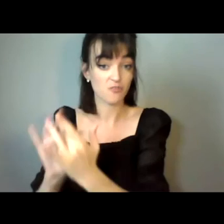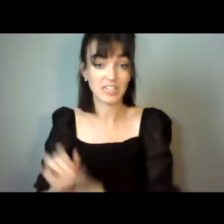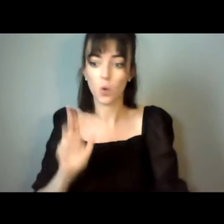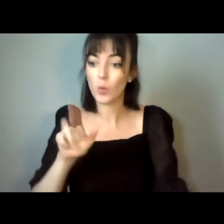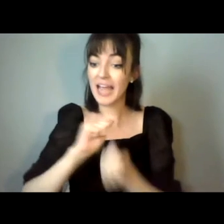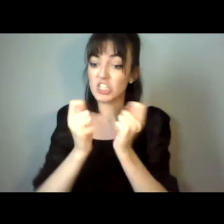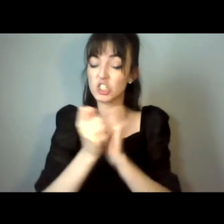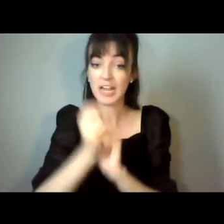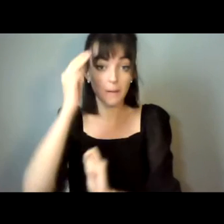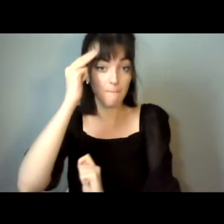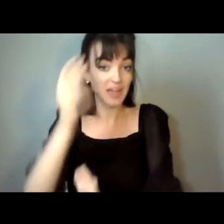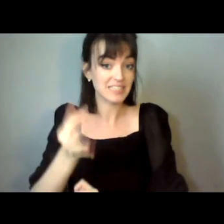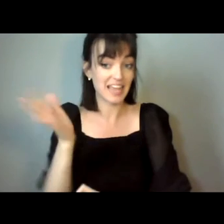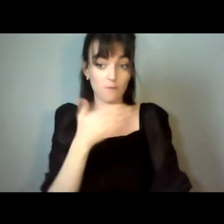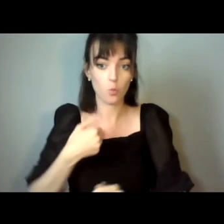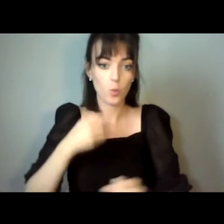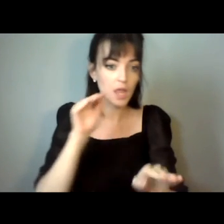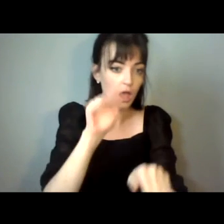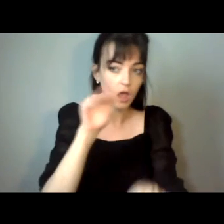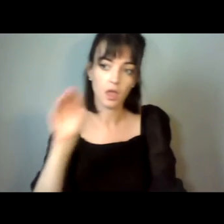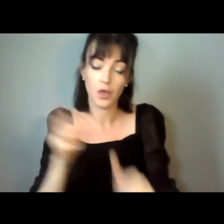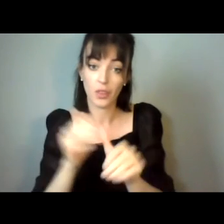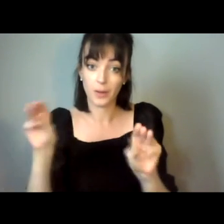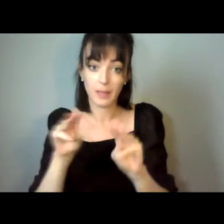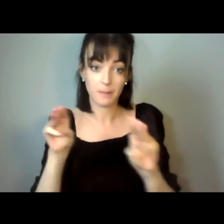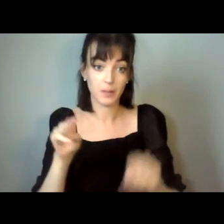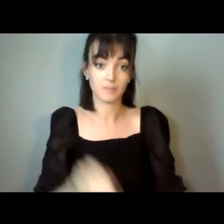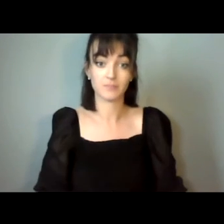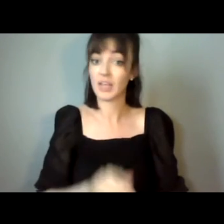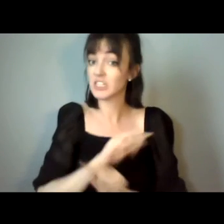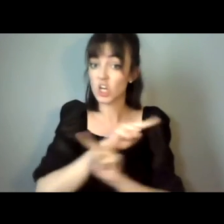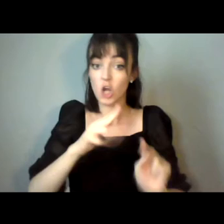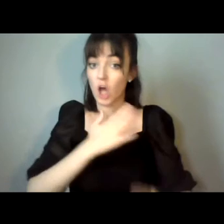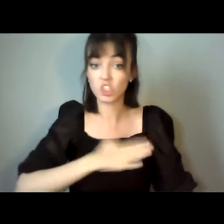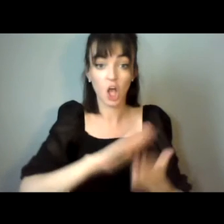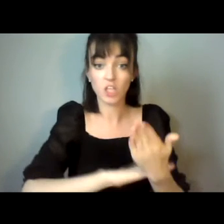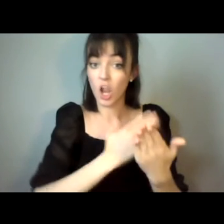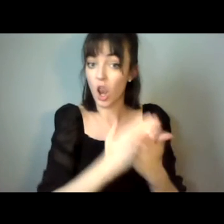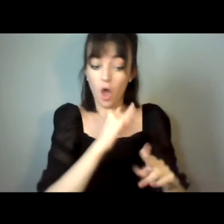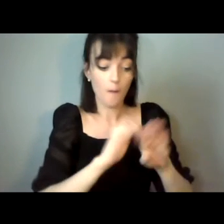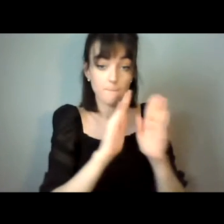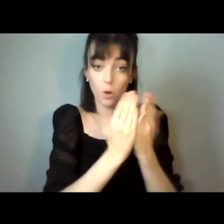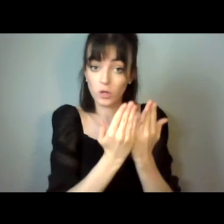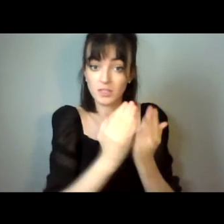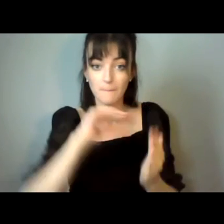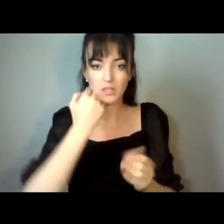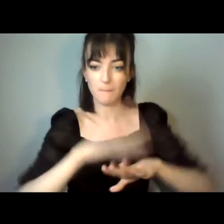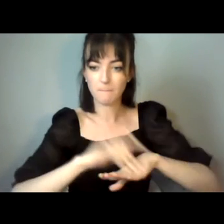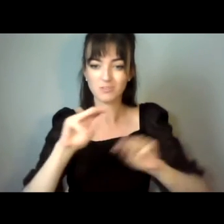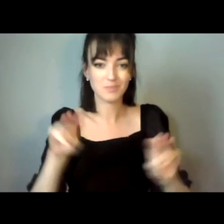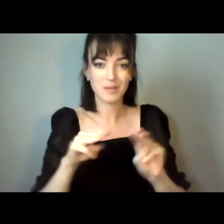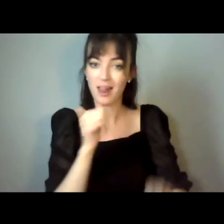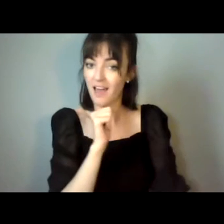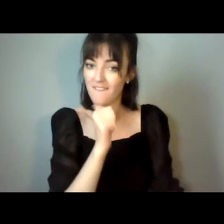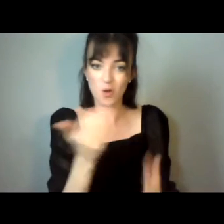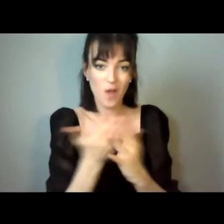reach out to them, and that is not going to be done by black letter laws on books, because the vast majority of people do not have access to